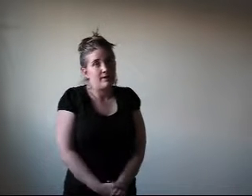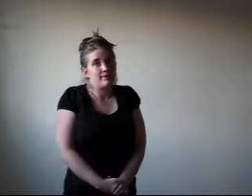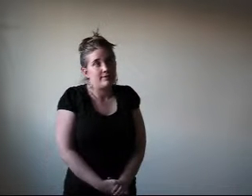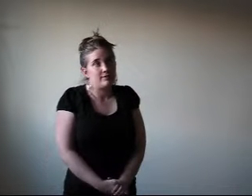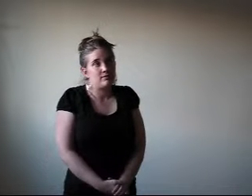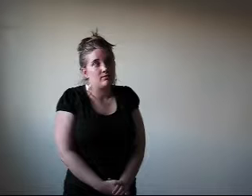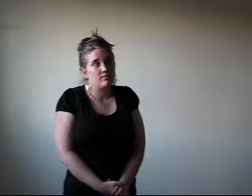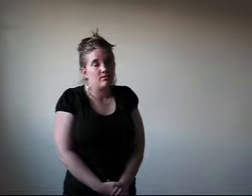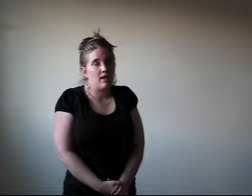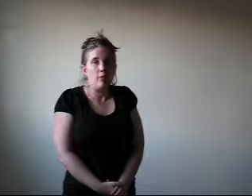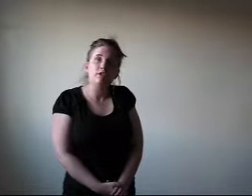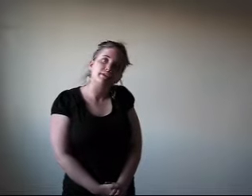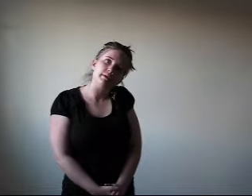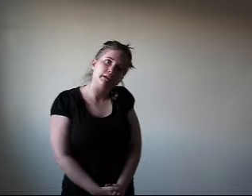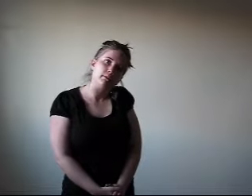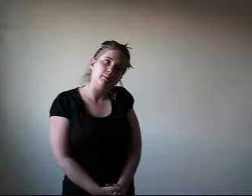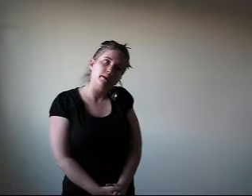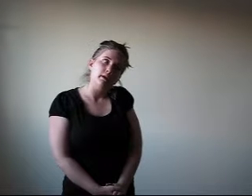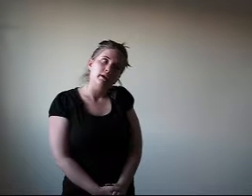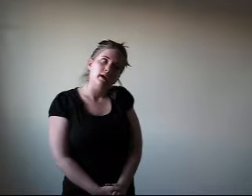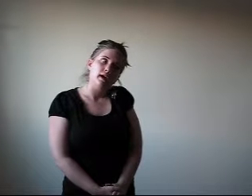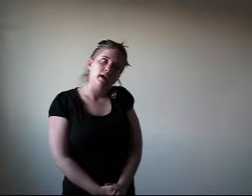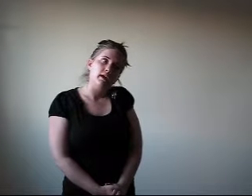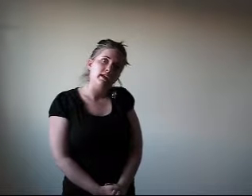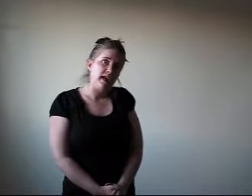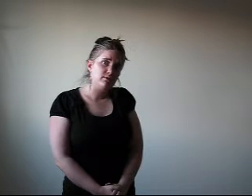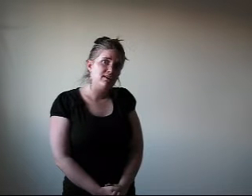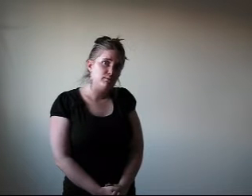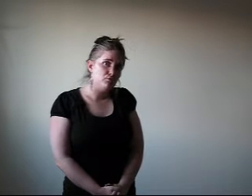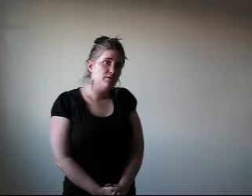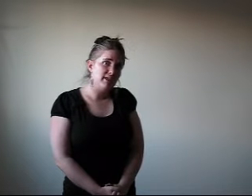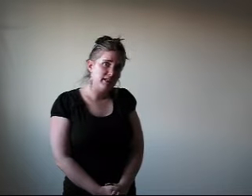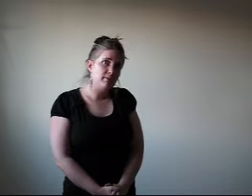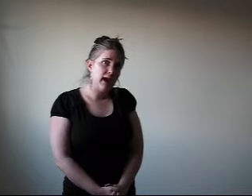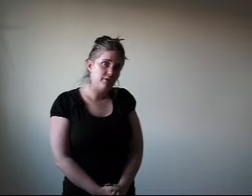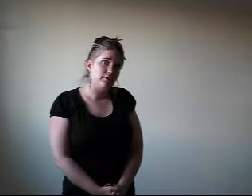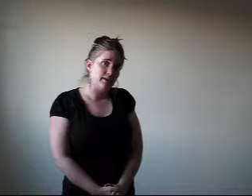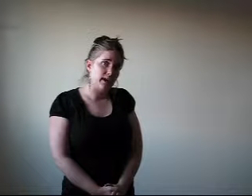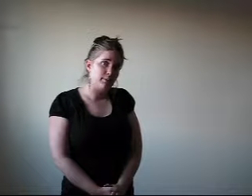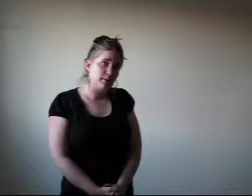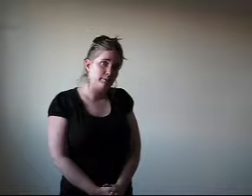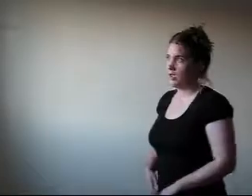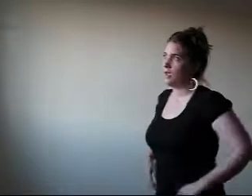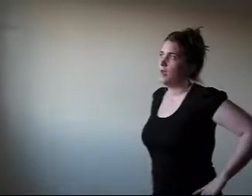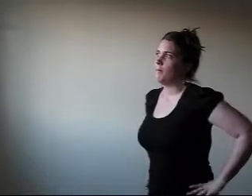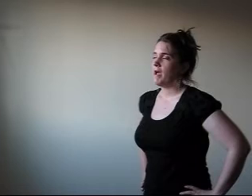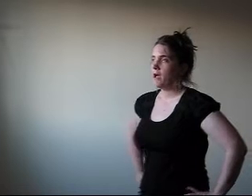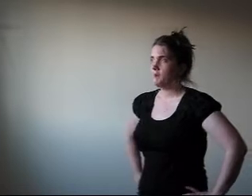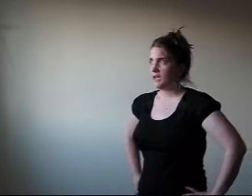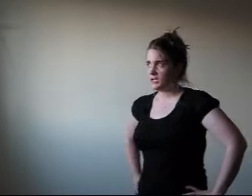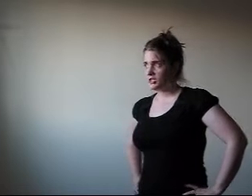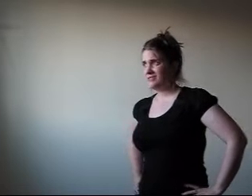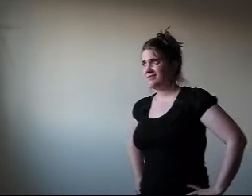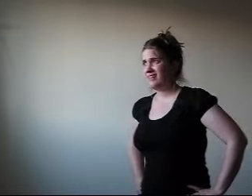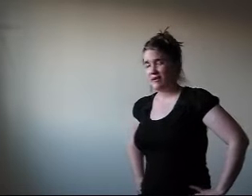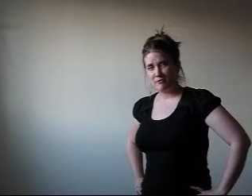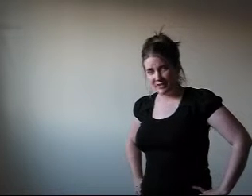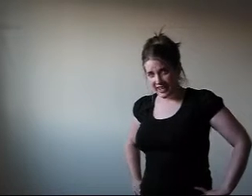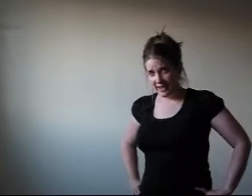I wouldn't speak to him. He'd have to make me really mad for that to happen. By obligation? By obligation? day?